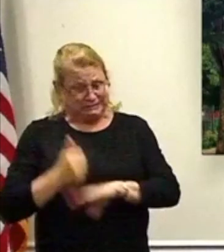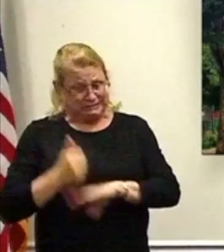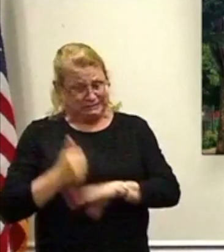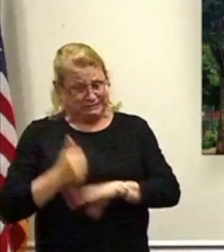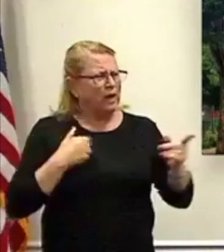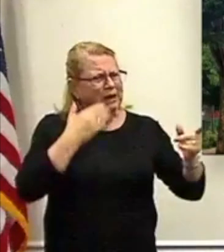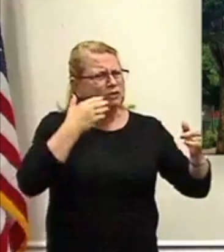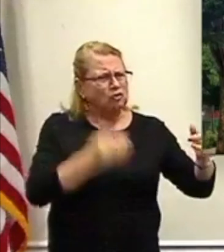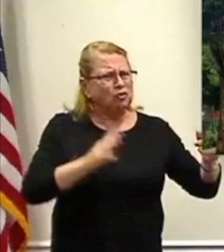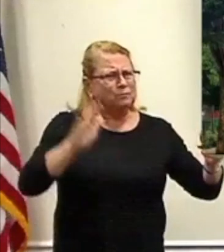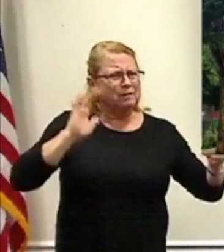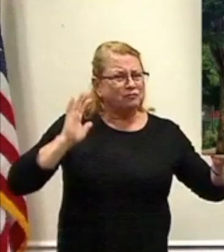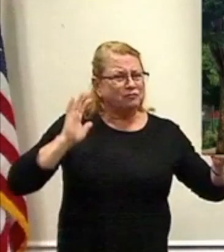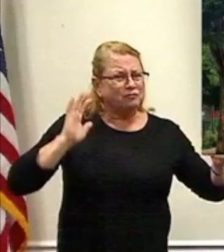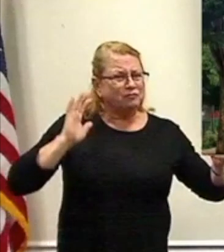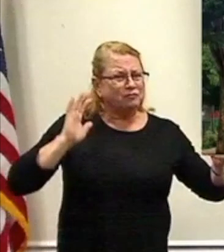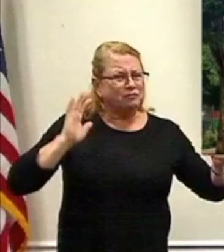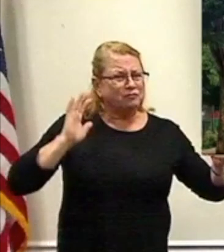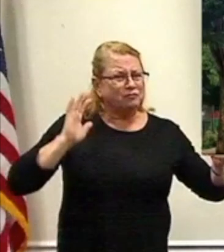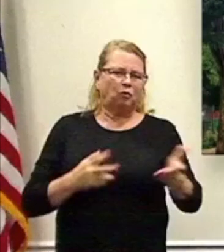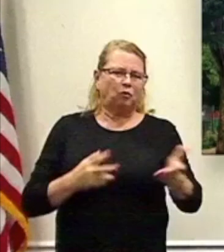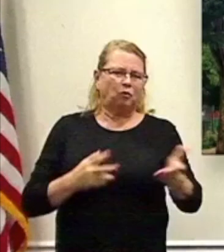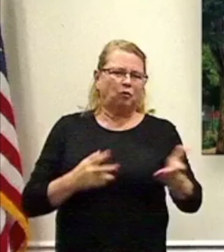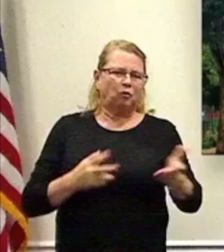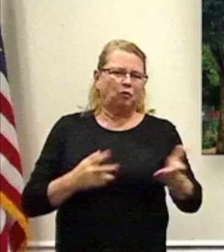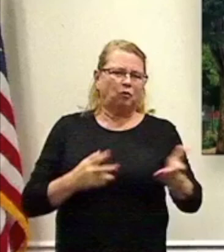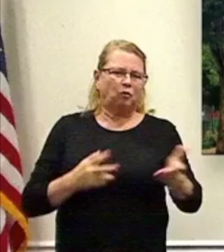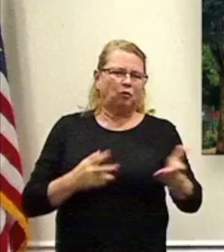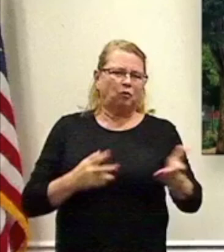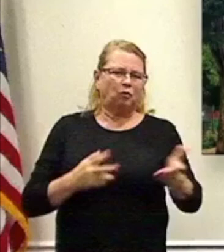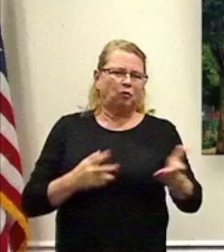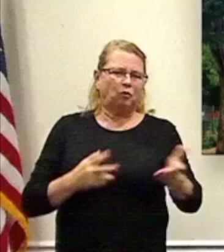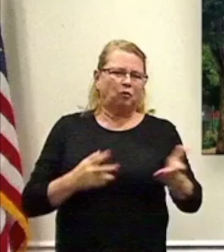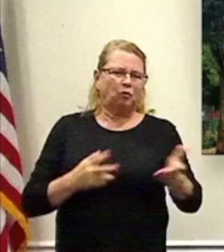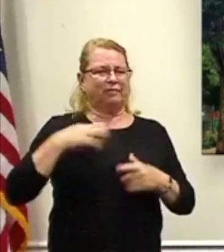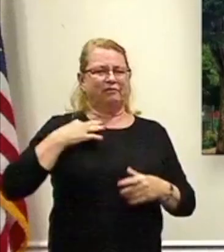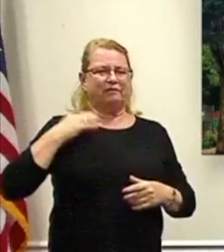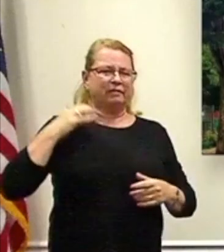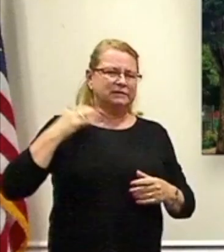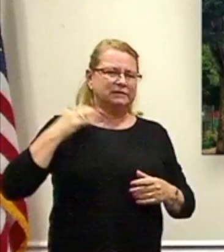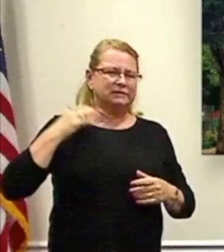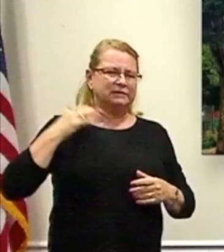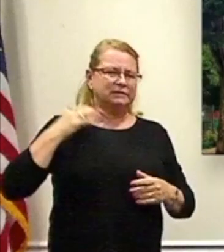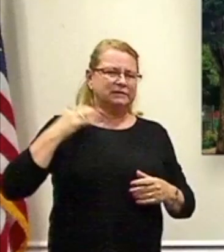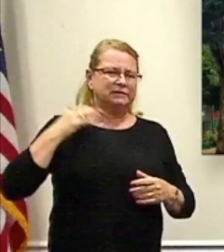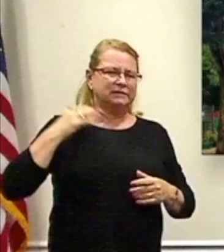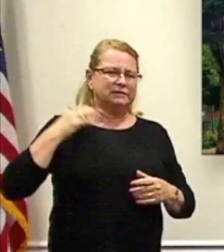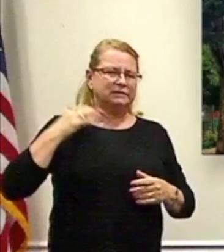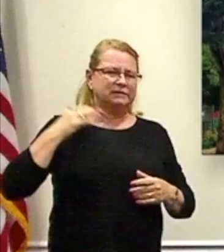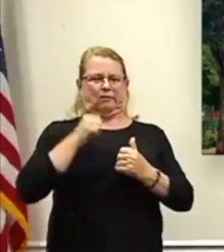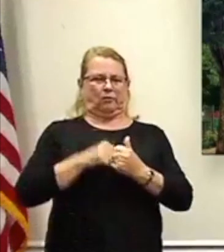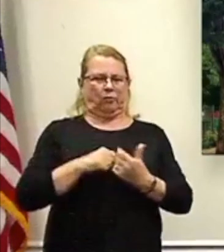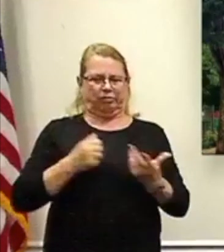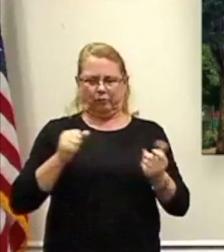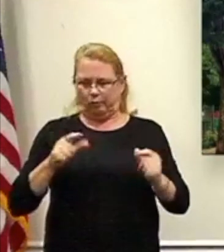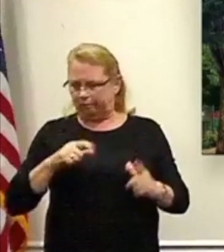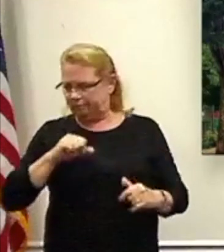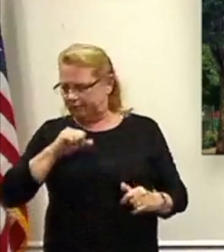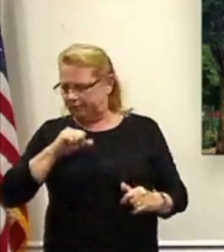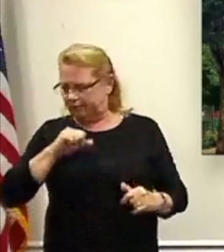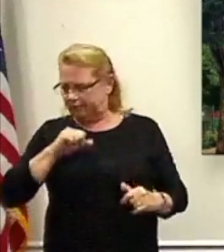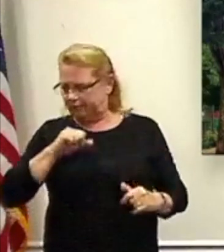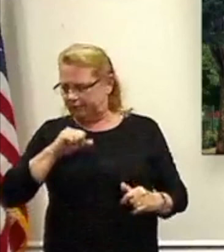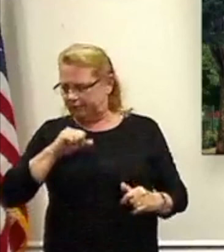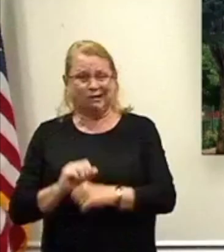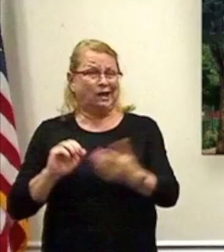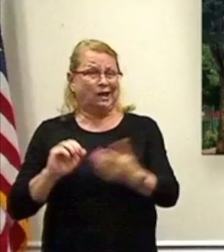they brought all paid firemen in. And the volunteers got all the dirty work. And as a result, our taxes have gone through the